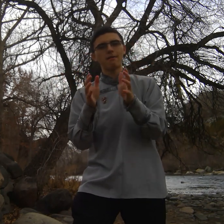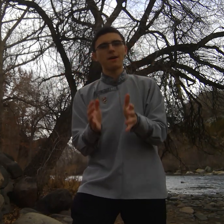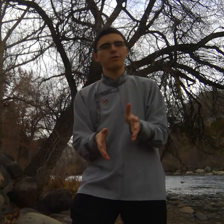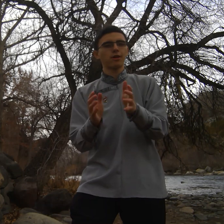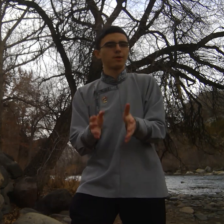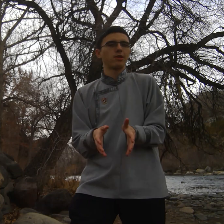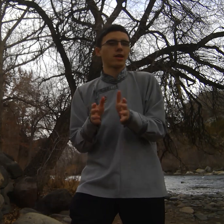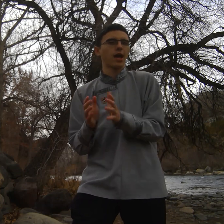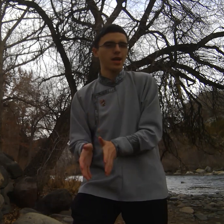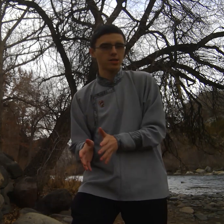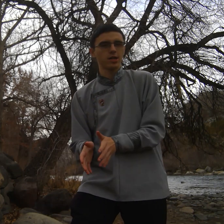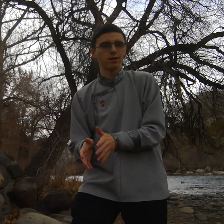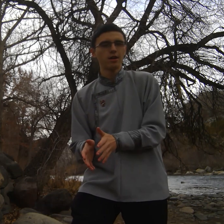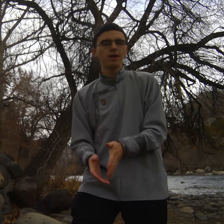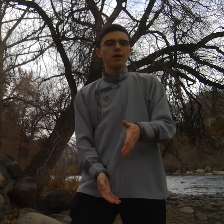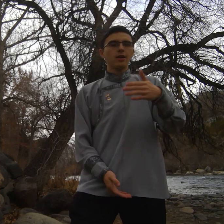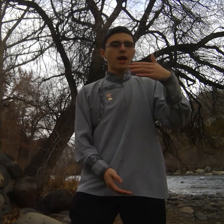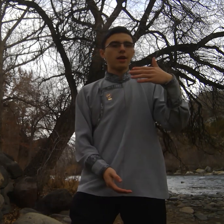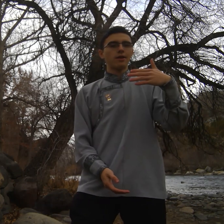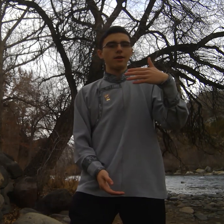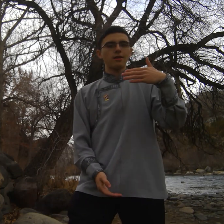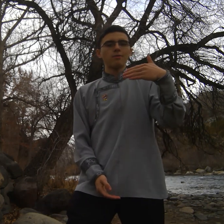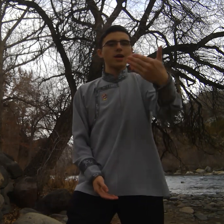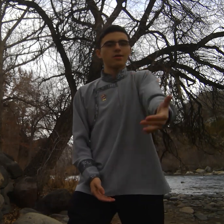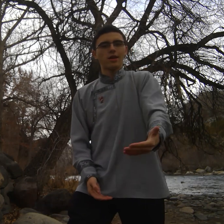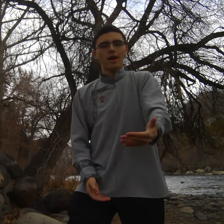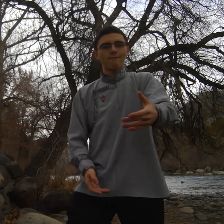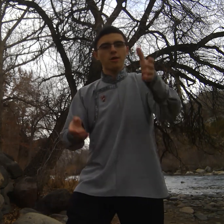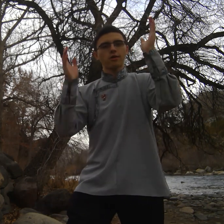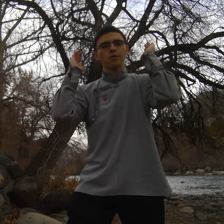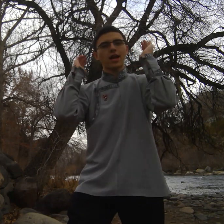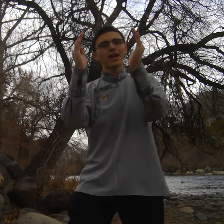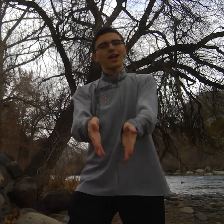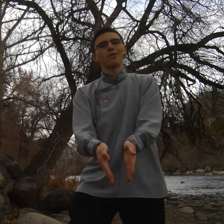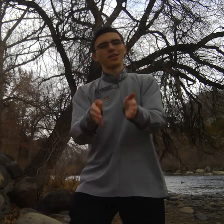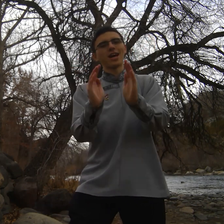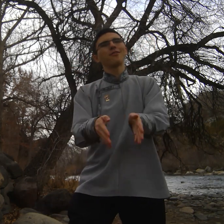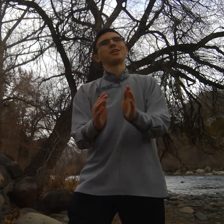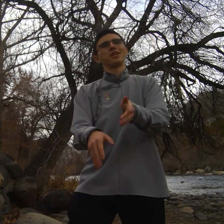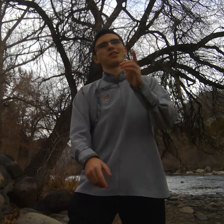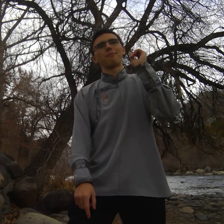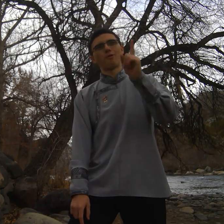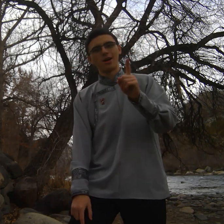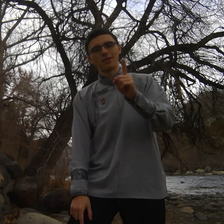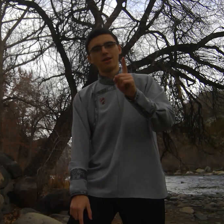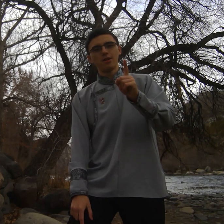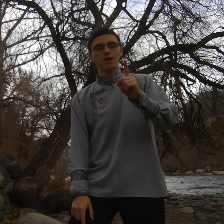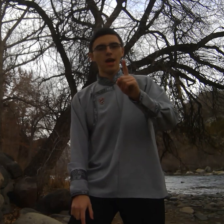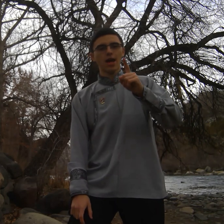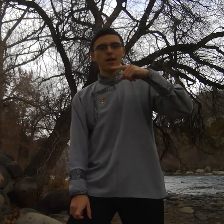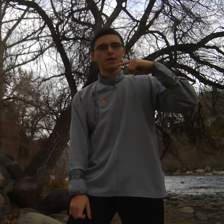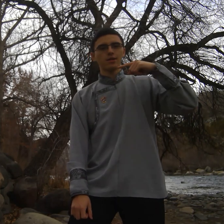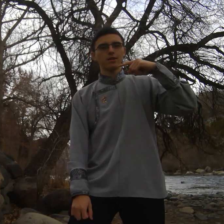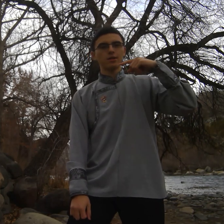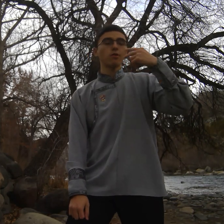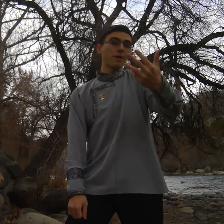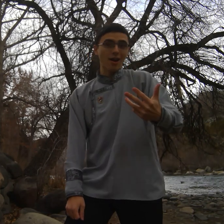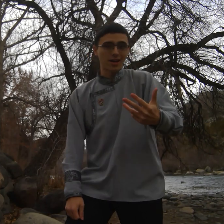about communication and you might think at first okay language language is step one and you would be right